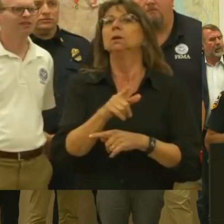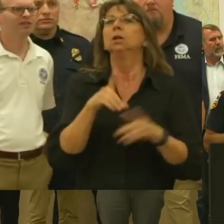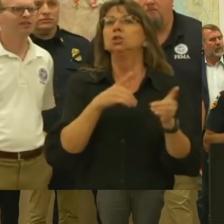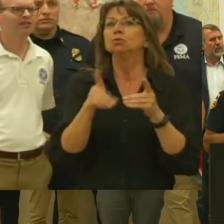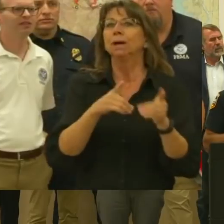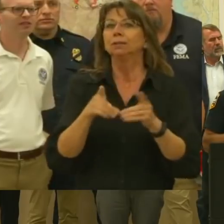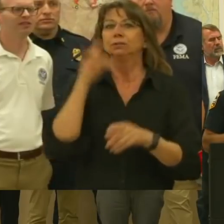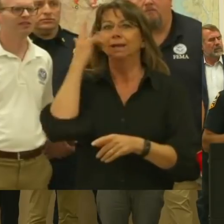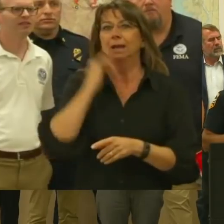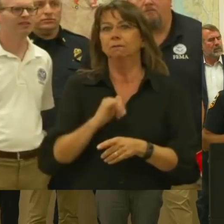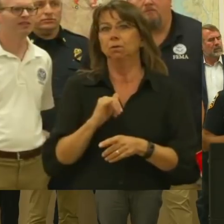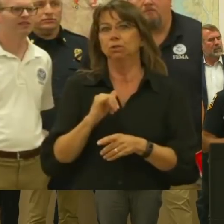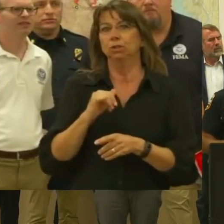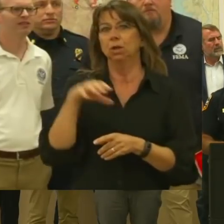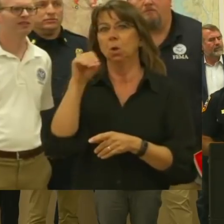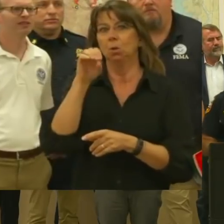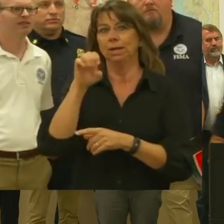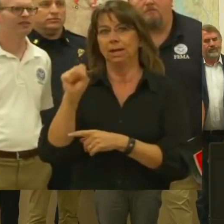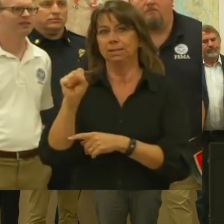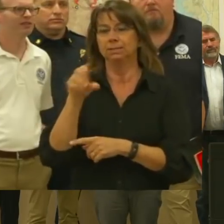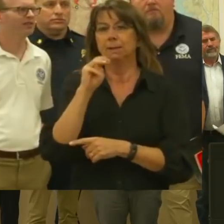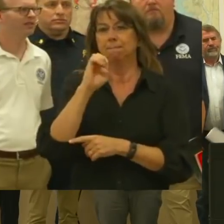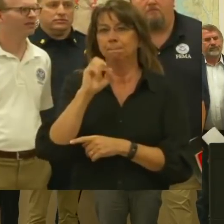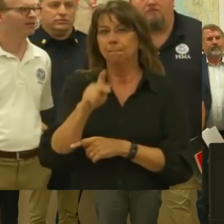California Office of Emergency Services, Mark Guilarducci.